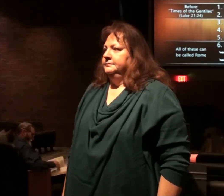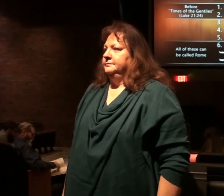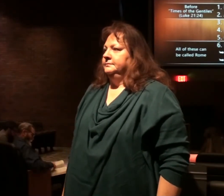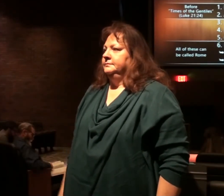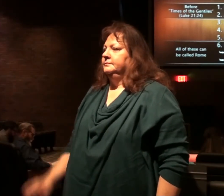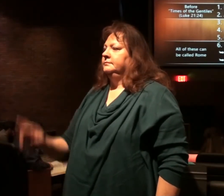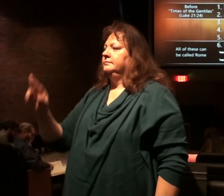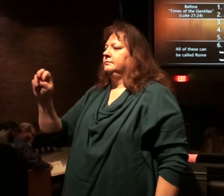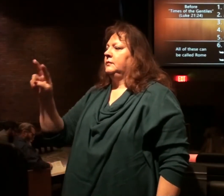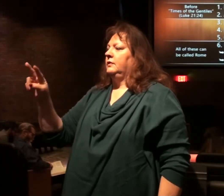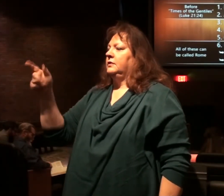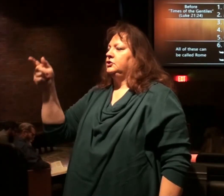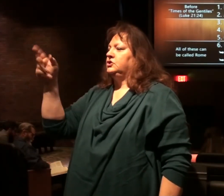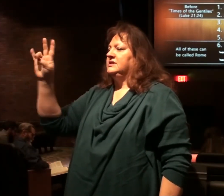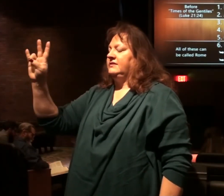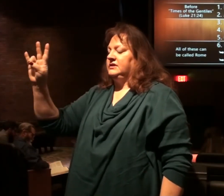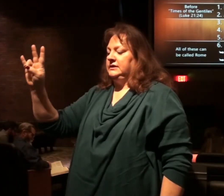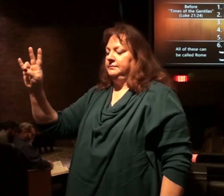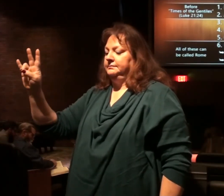Revelation 17.